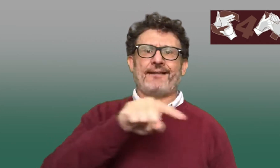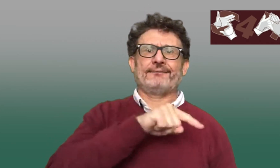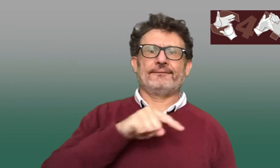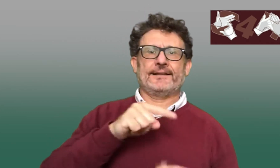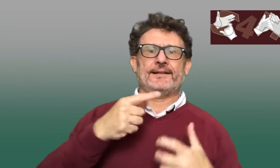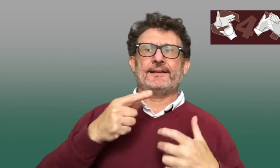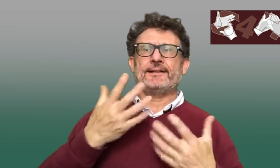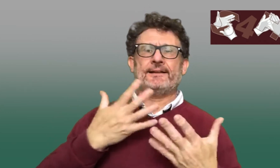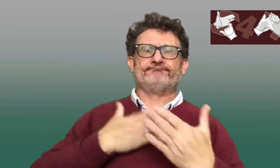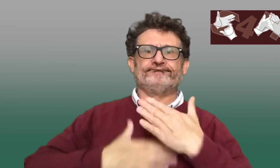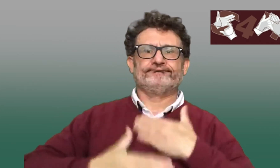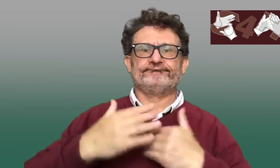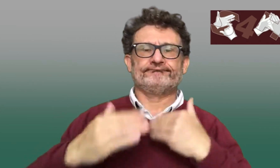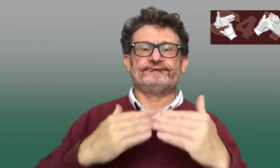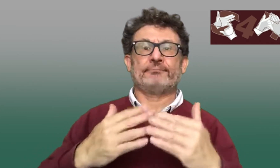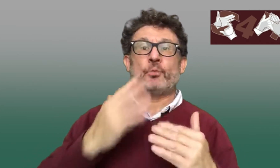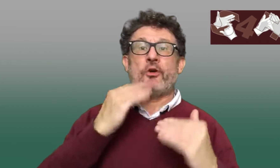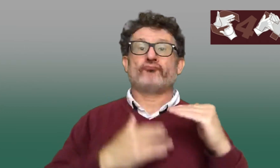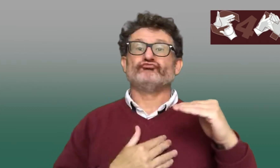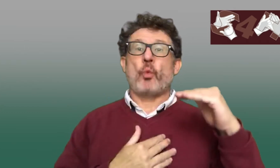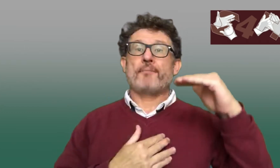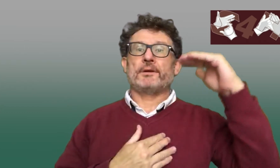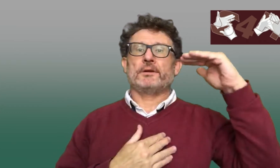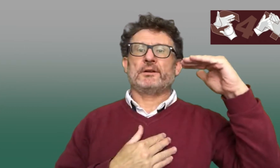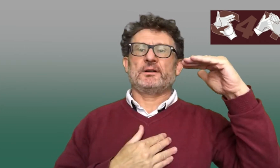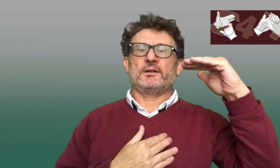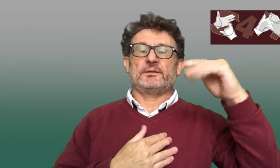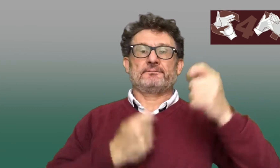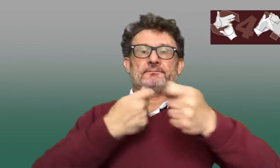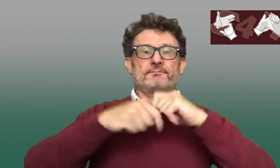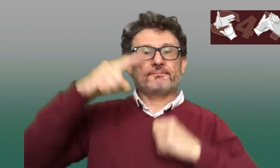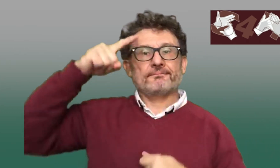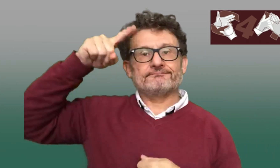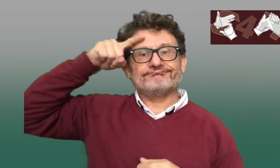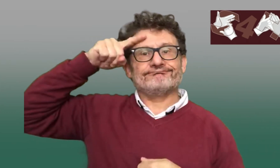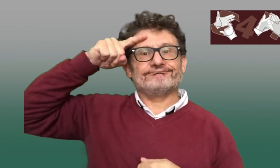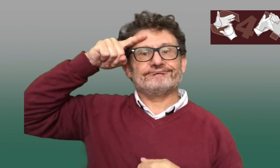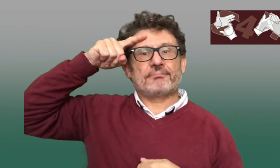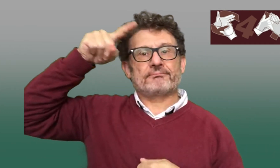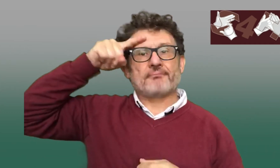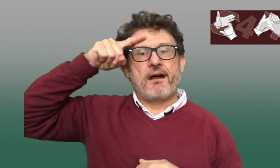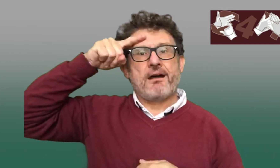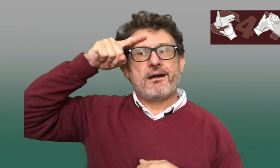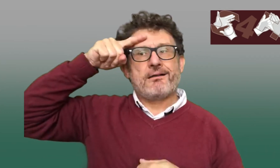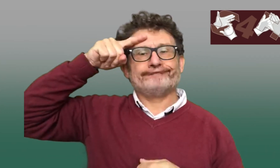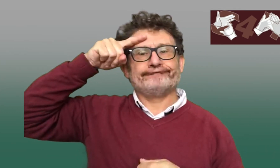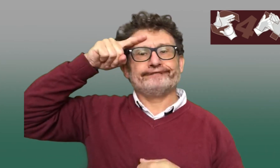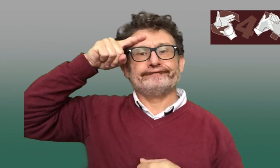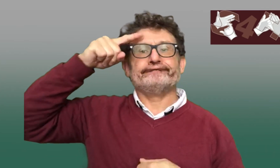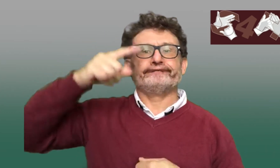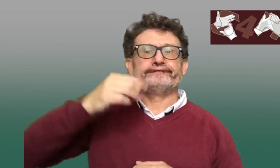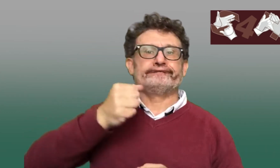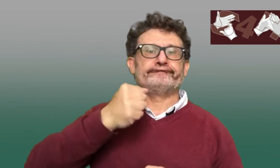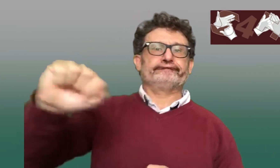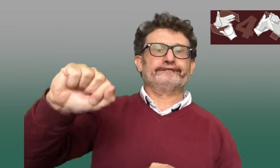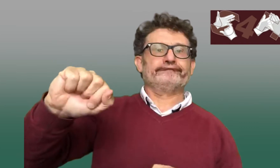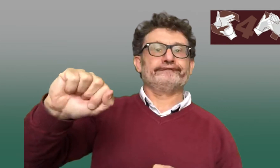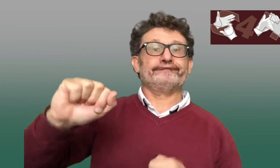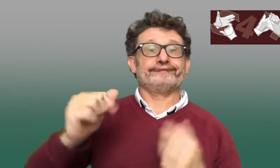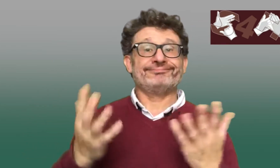may have encountered. But they've had to work through that in life. And as they've grown up, that's really stuck with them. And maybe,